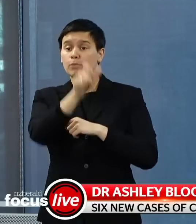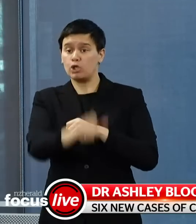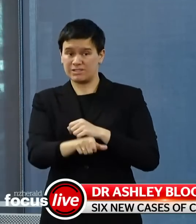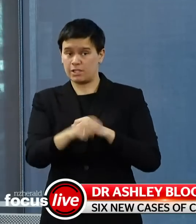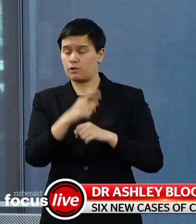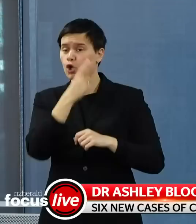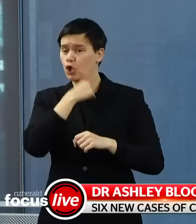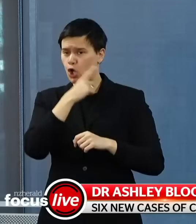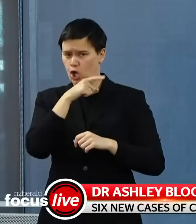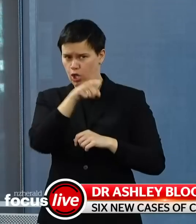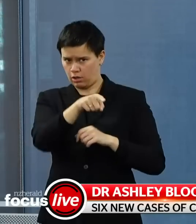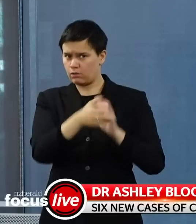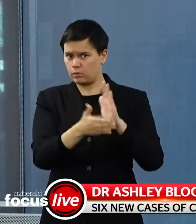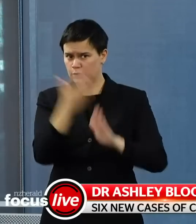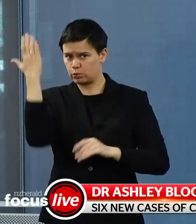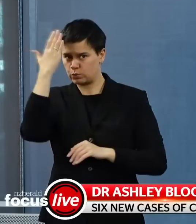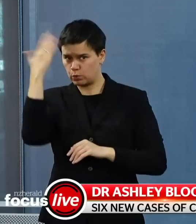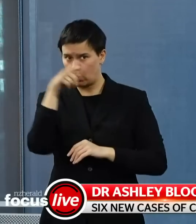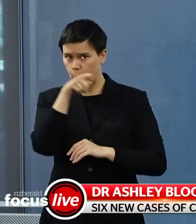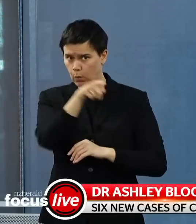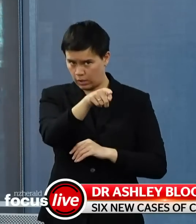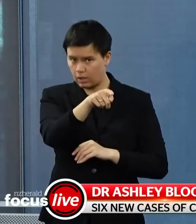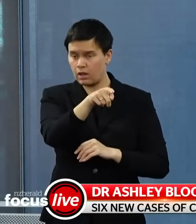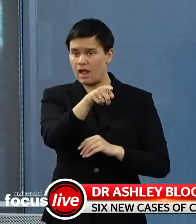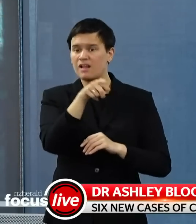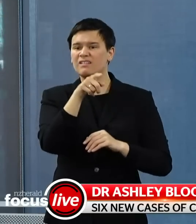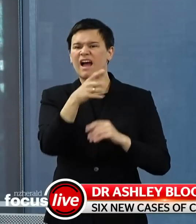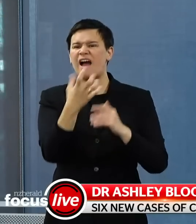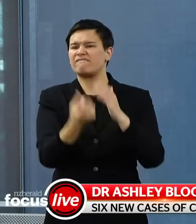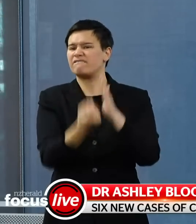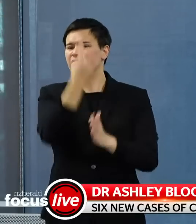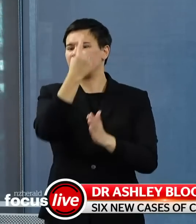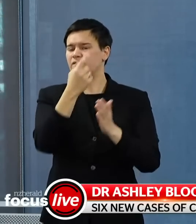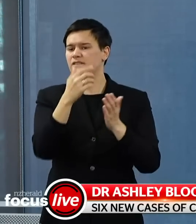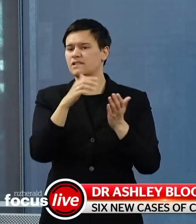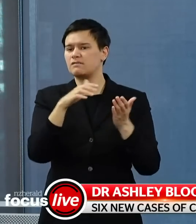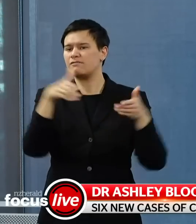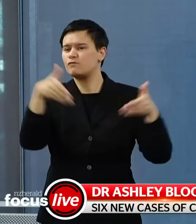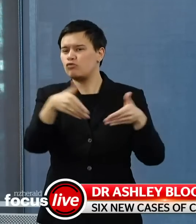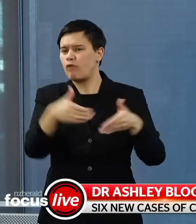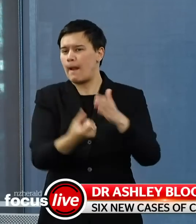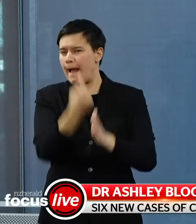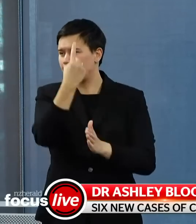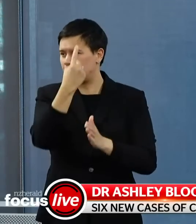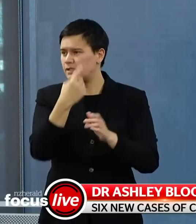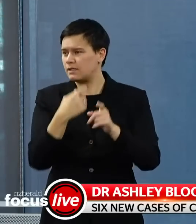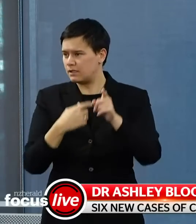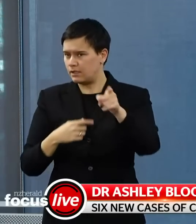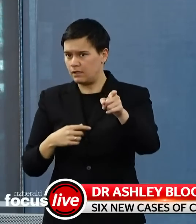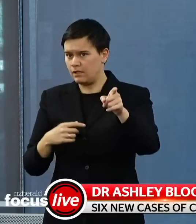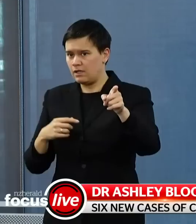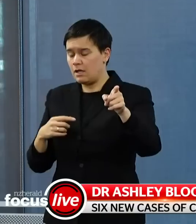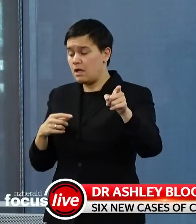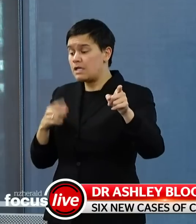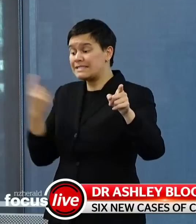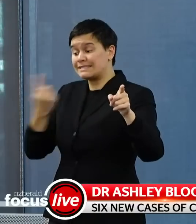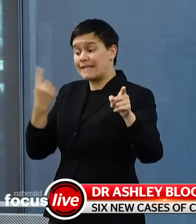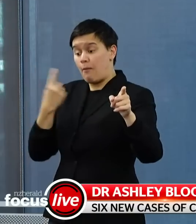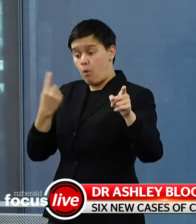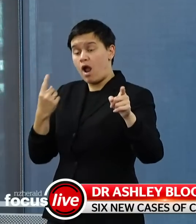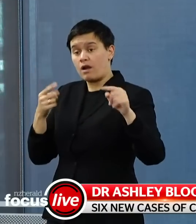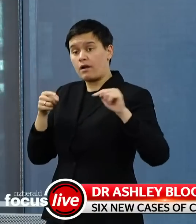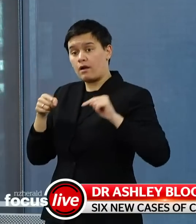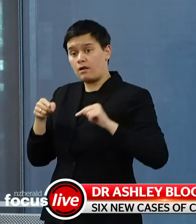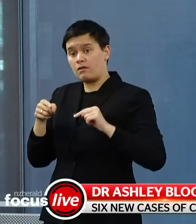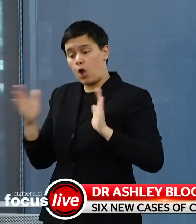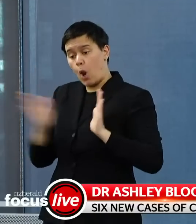at the time didn't know but who were infectious and visited the household. So as it transpires with further information from